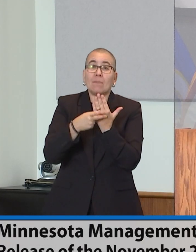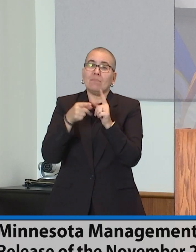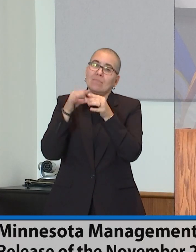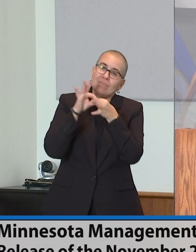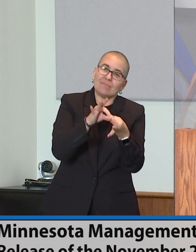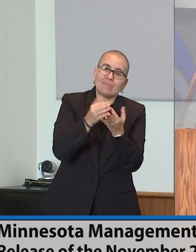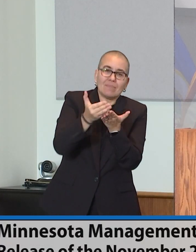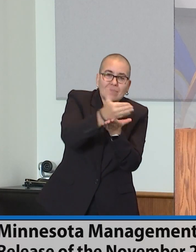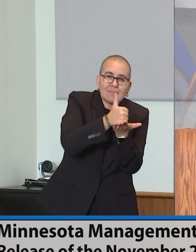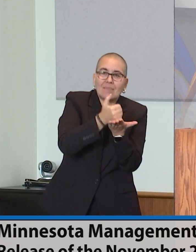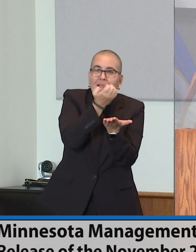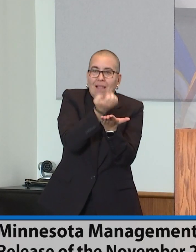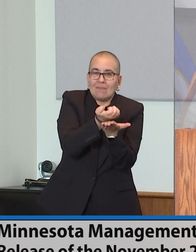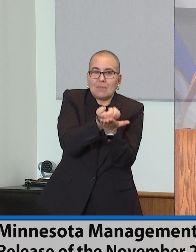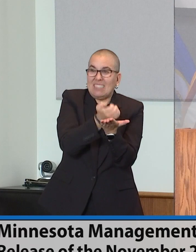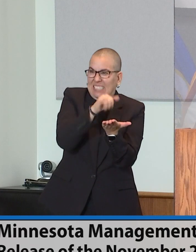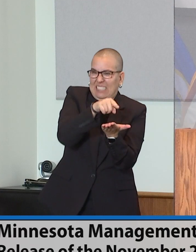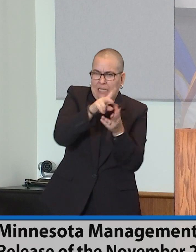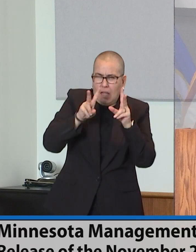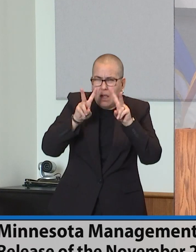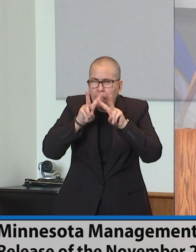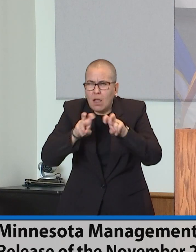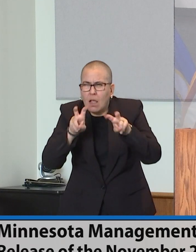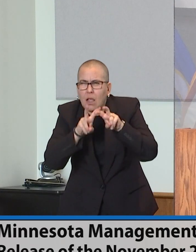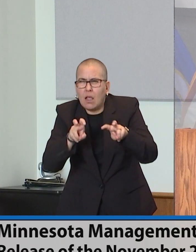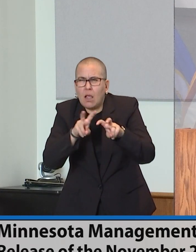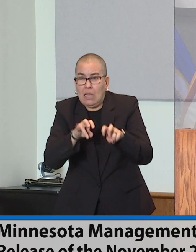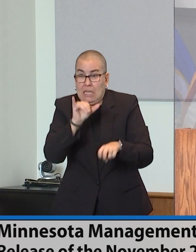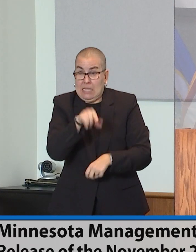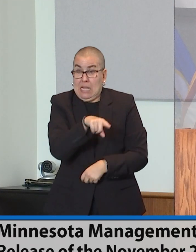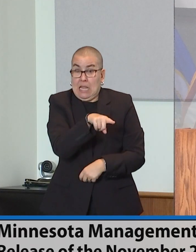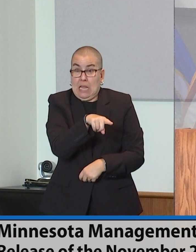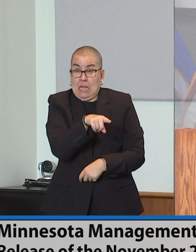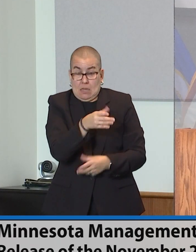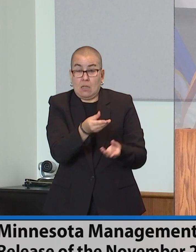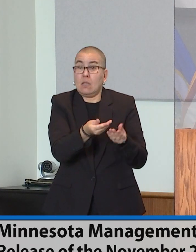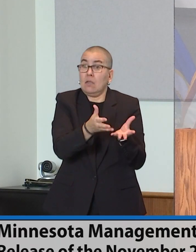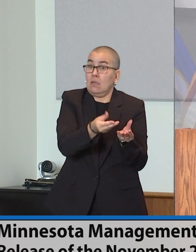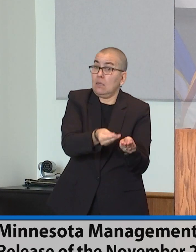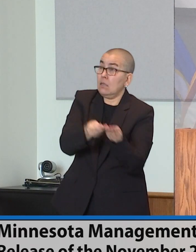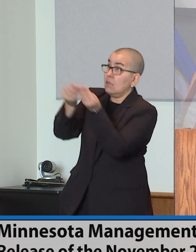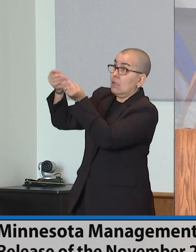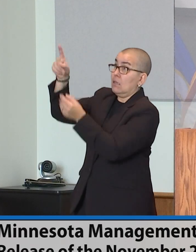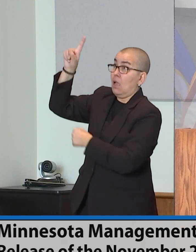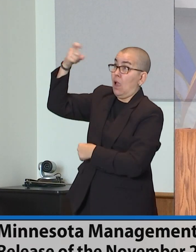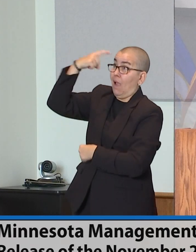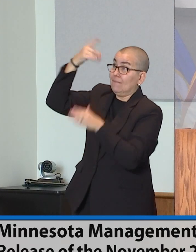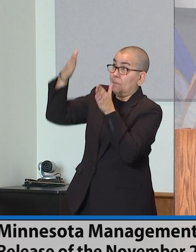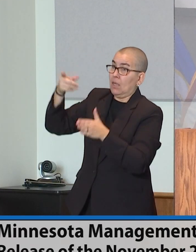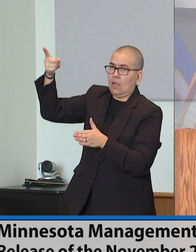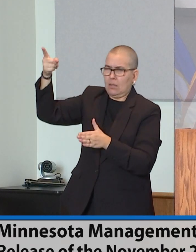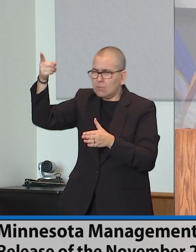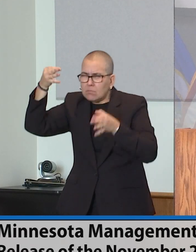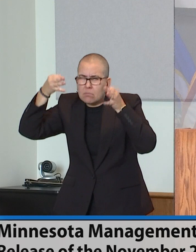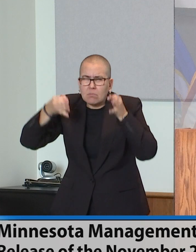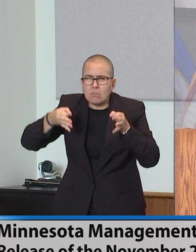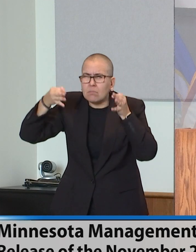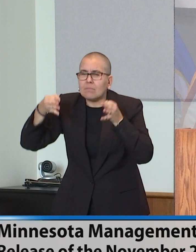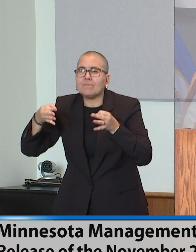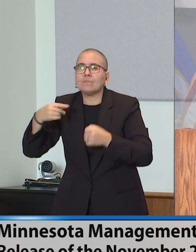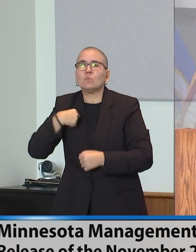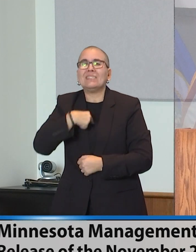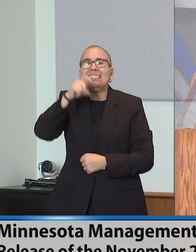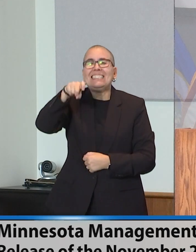so that legislators and the governor have the best information to make those decisions. And they need some latitude as to what are those decisions, where to allocate